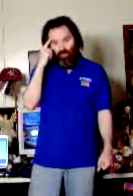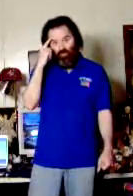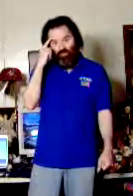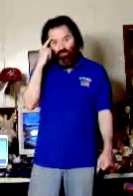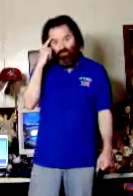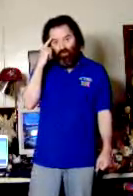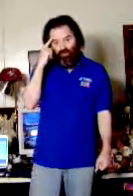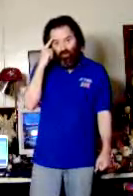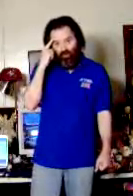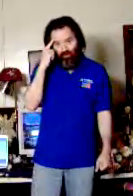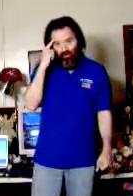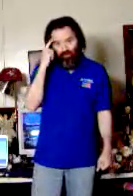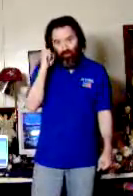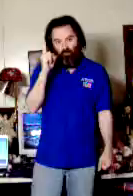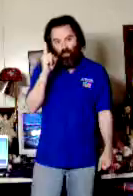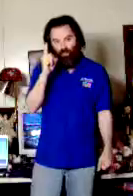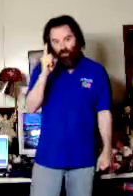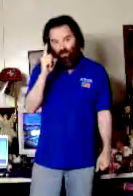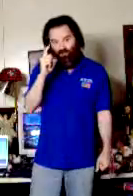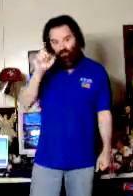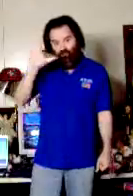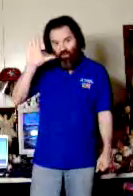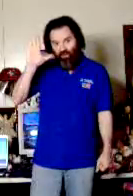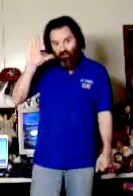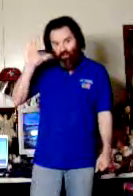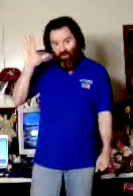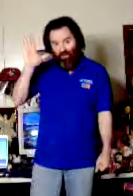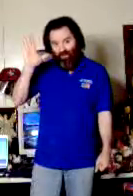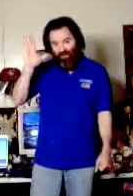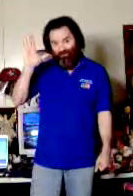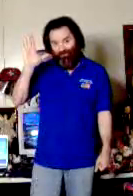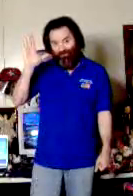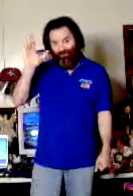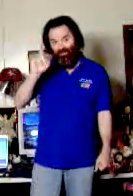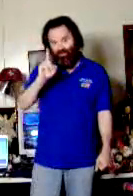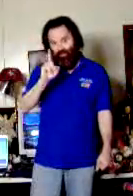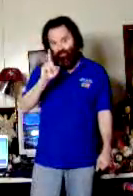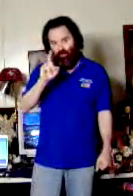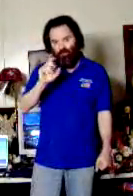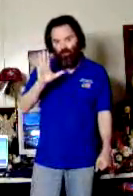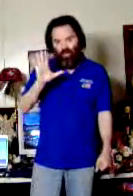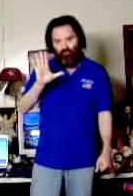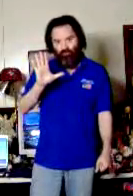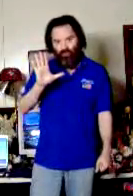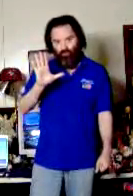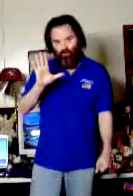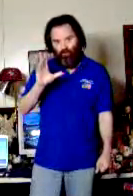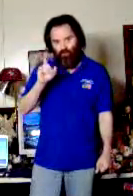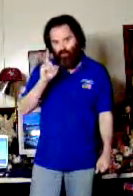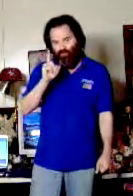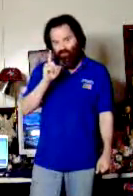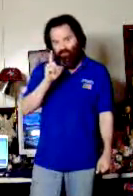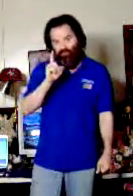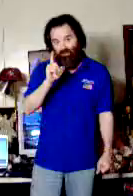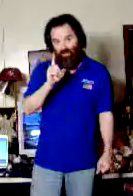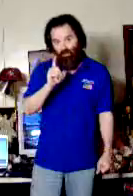who's in control of Ted currently. Michael the Angel, hi for Michael the Angel, Gabriel, hi for Gabriel, I'm a little serious and angry.